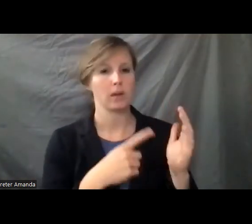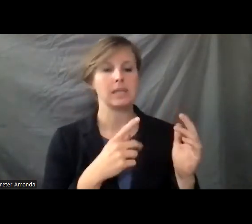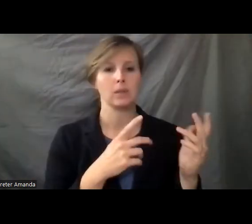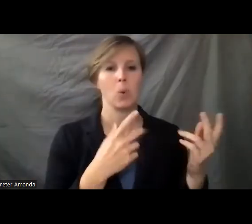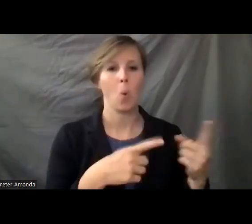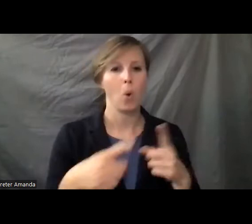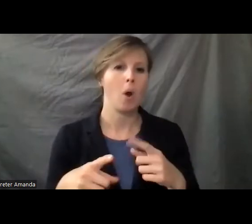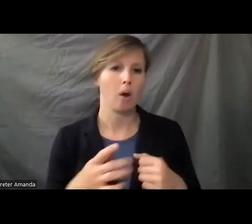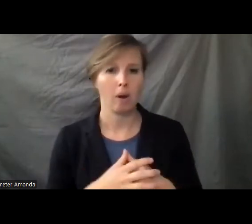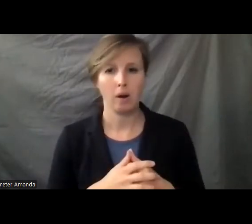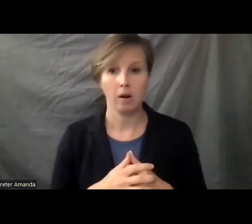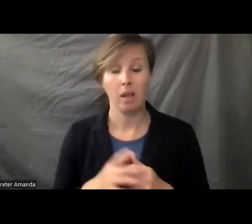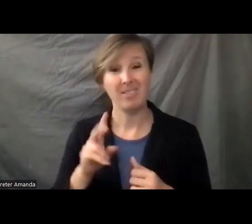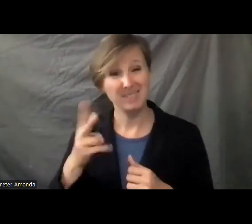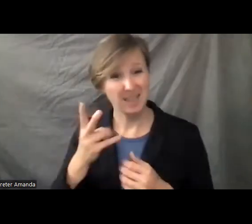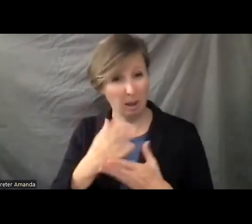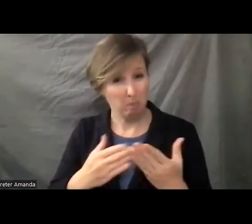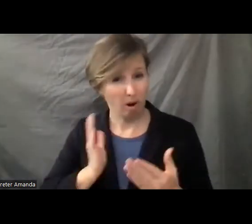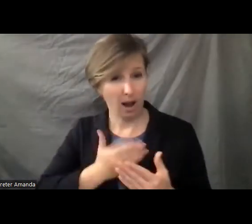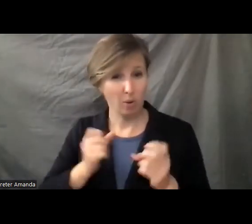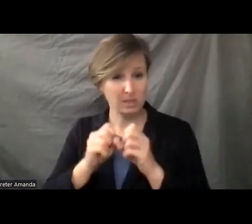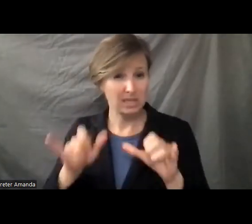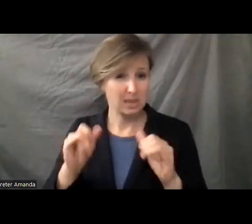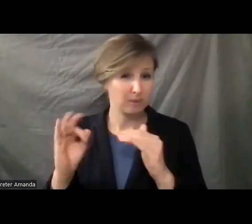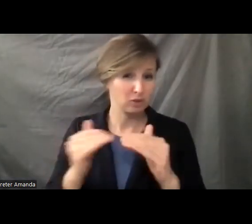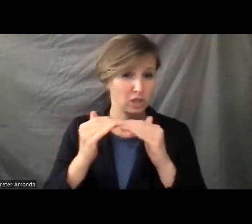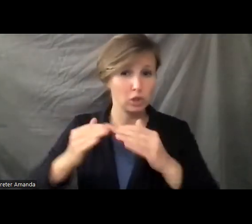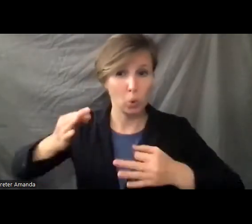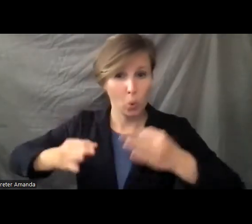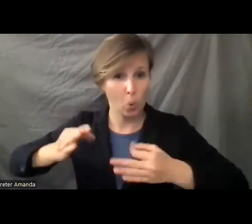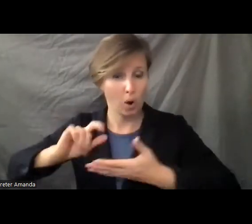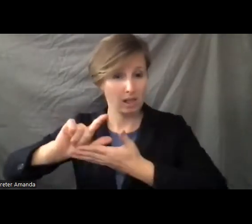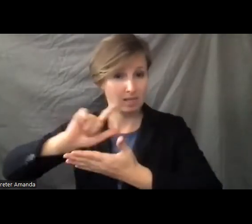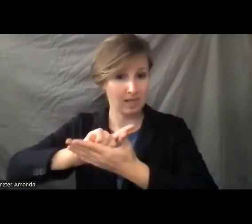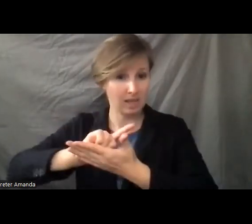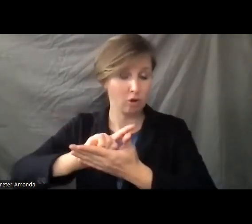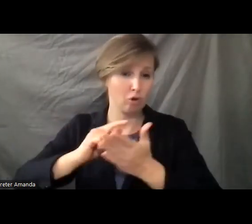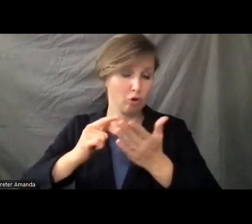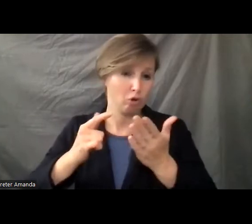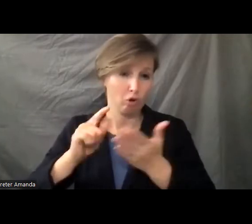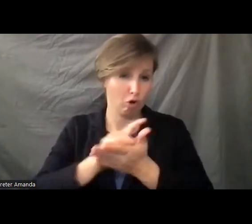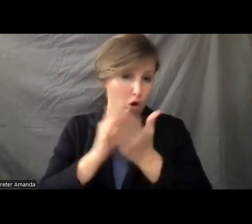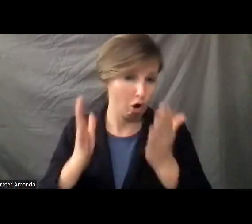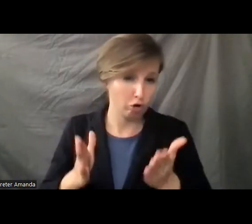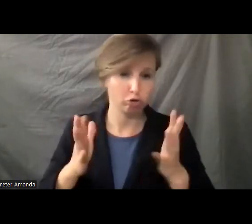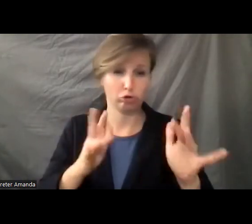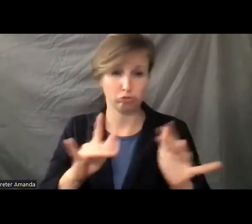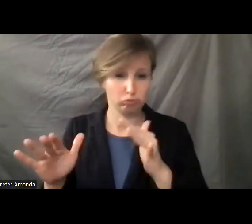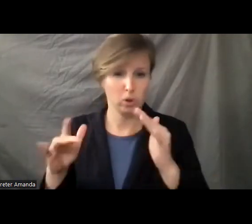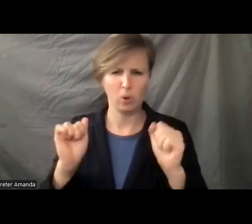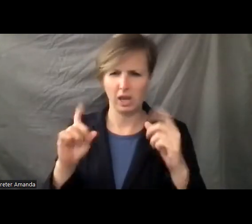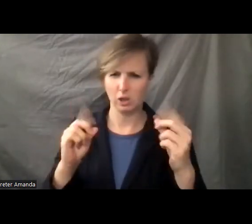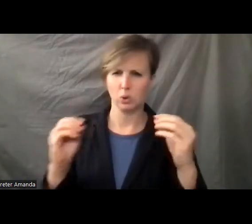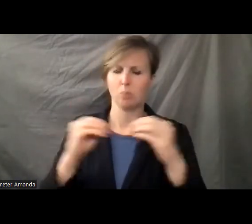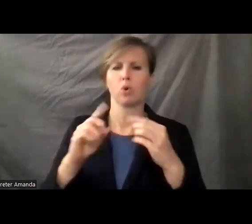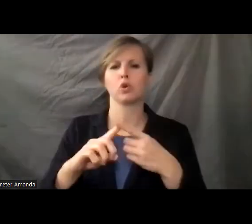is our system of justice is the courts and the legal representation. And we can do more to engage